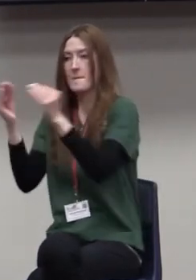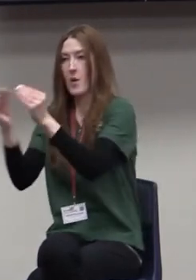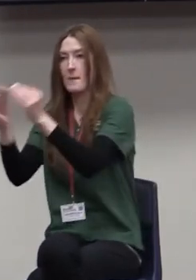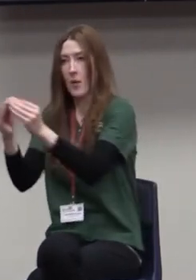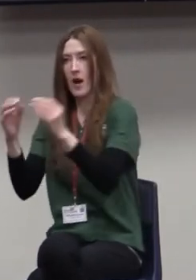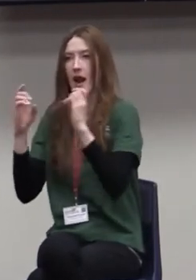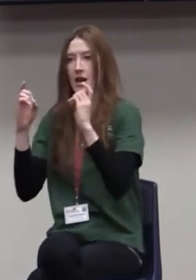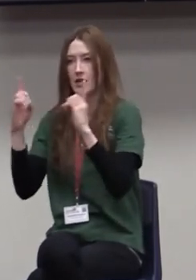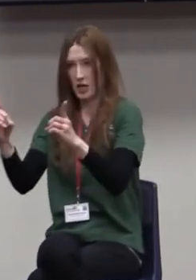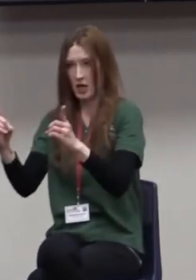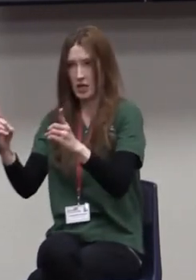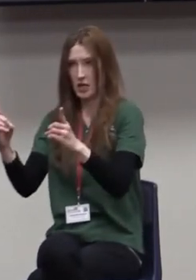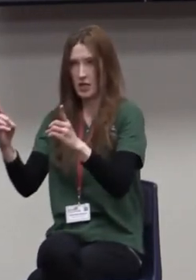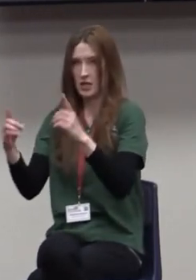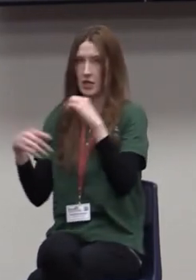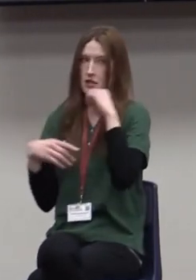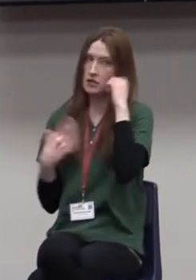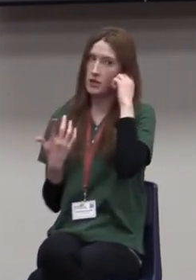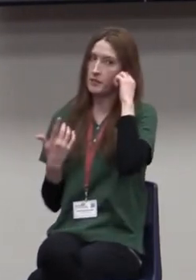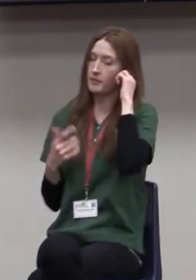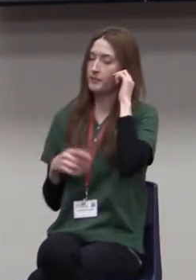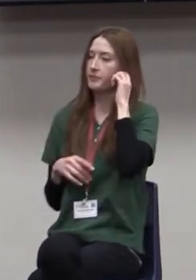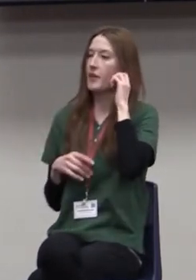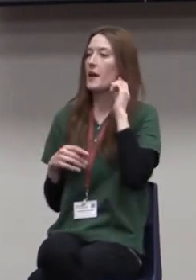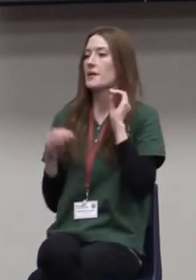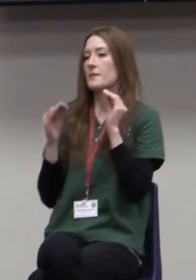only that, there's more entitlement.